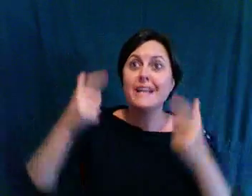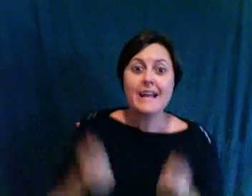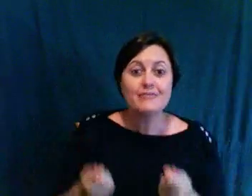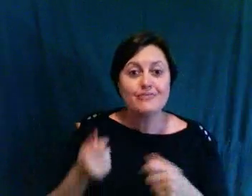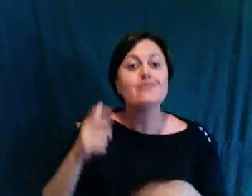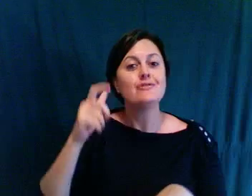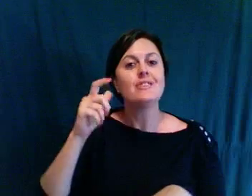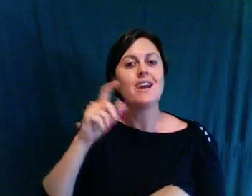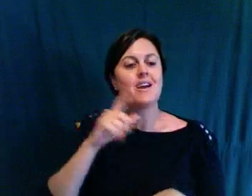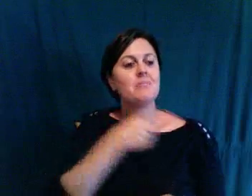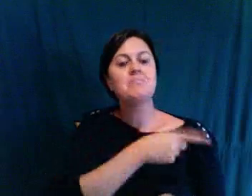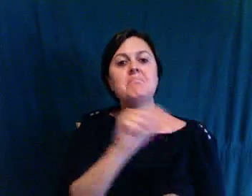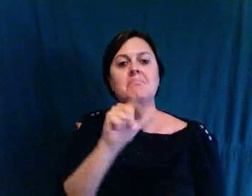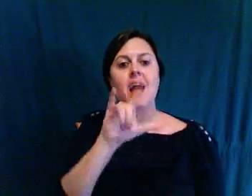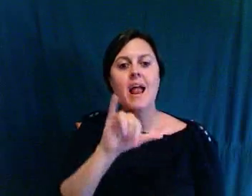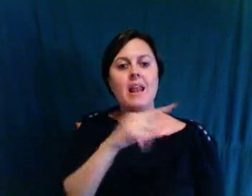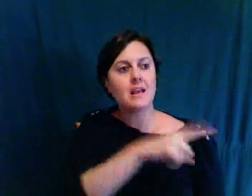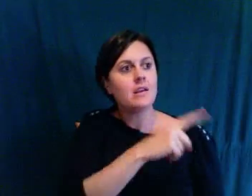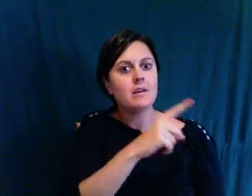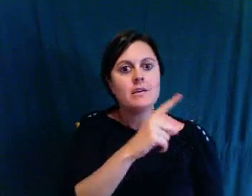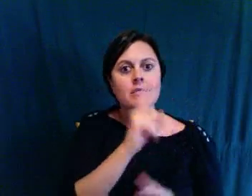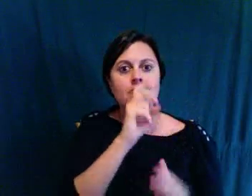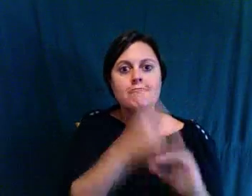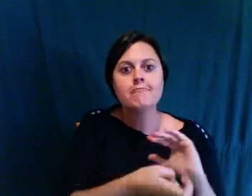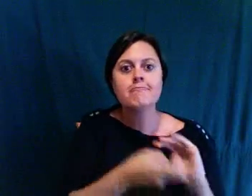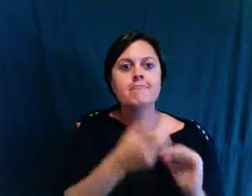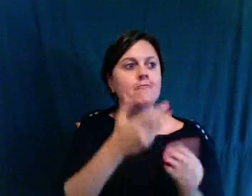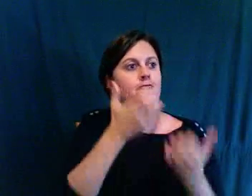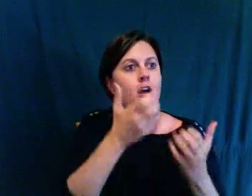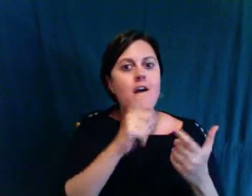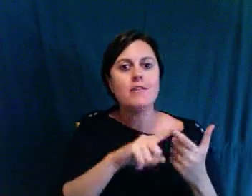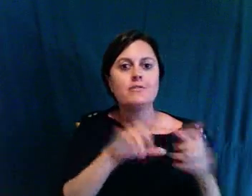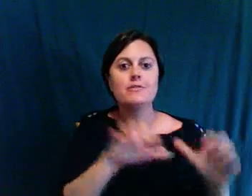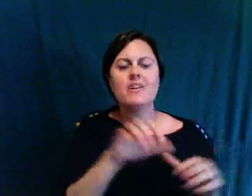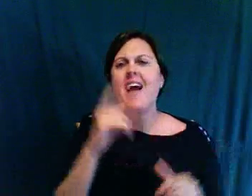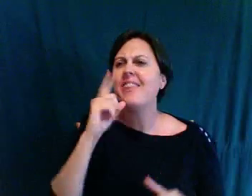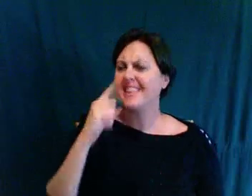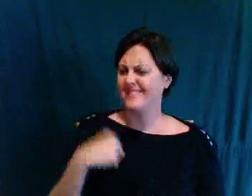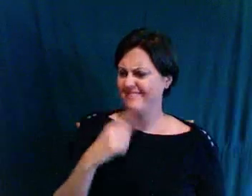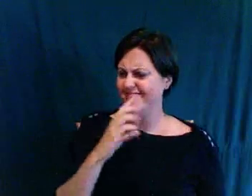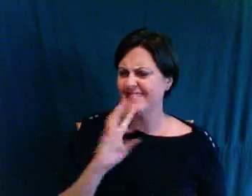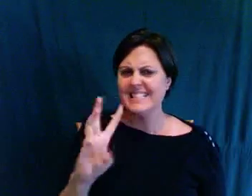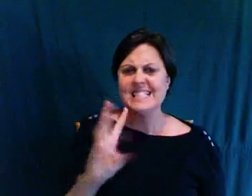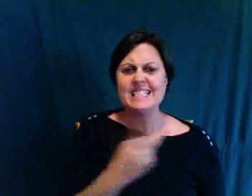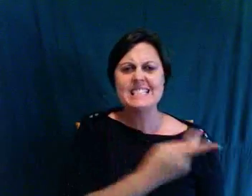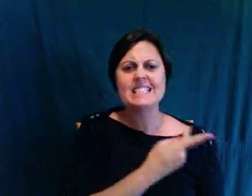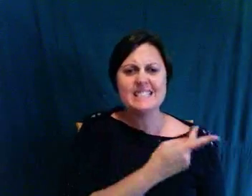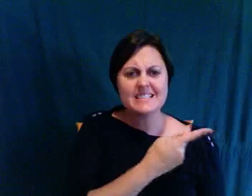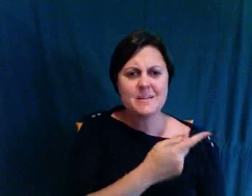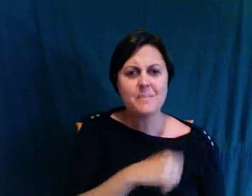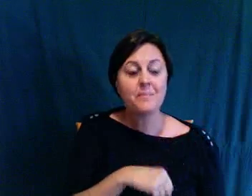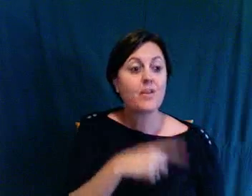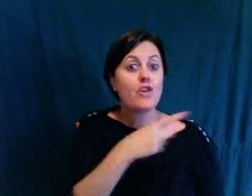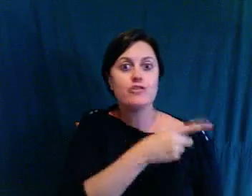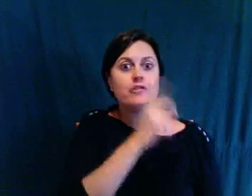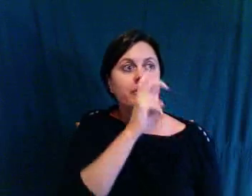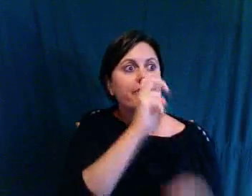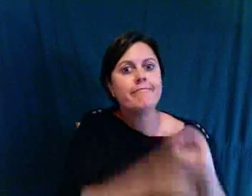in baton twirling, and I would guess we were probably about six years old when this happened, and she thought that was neat. And my expectation was, well,